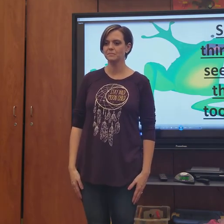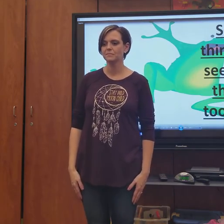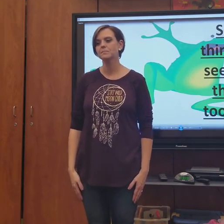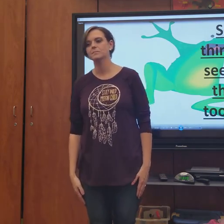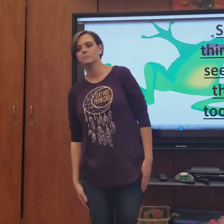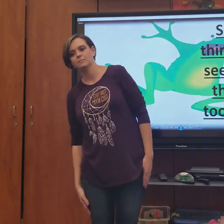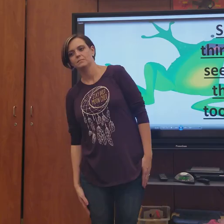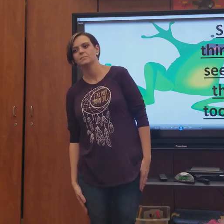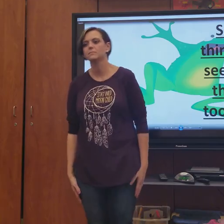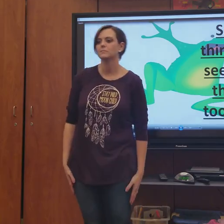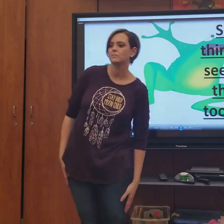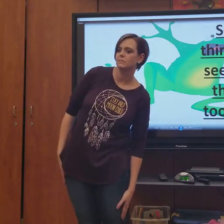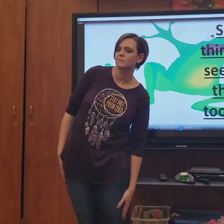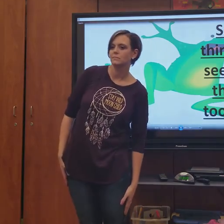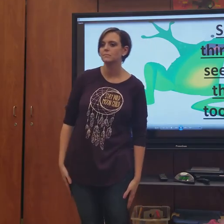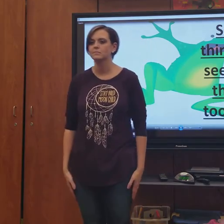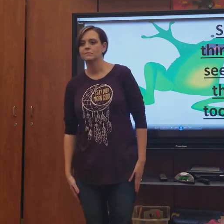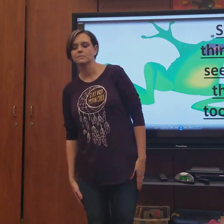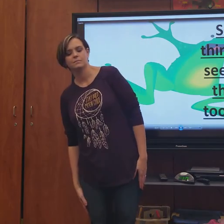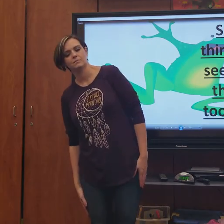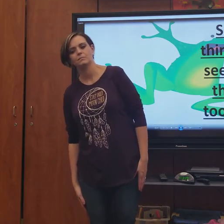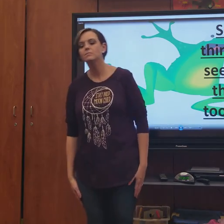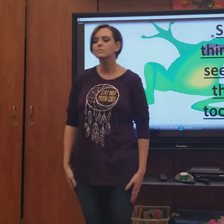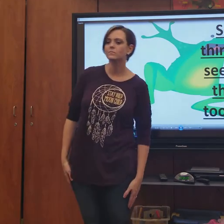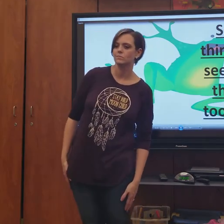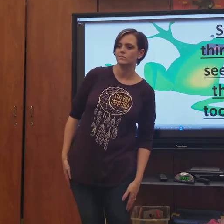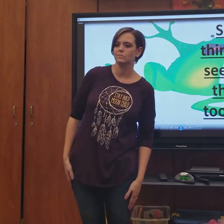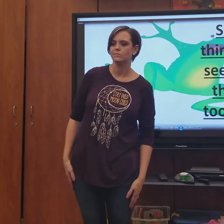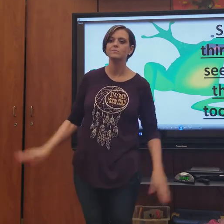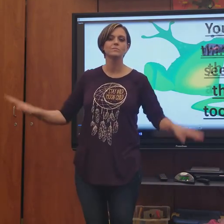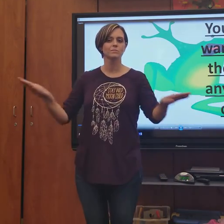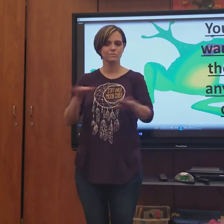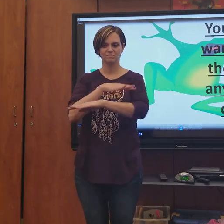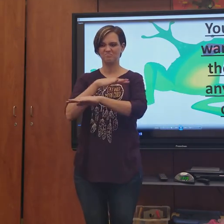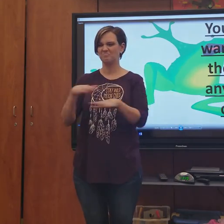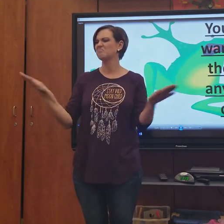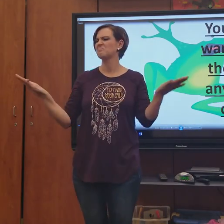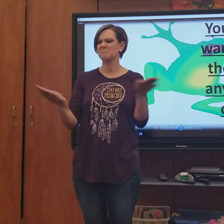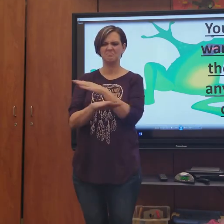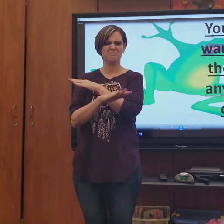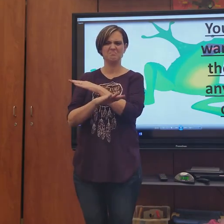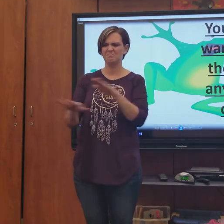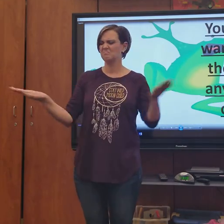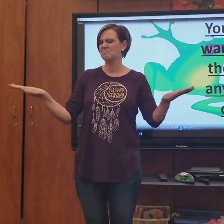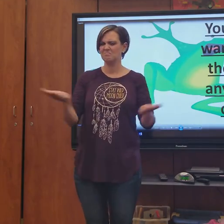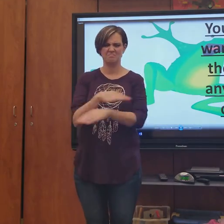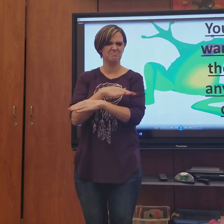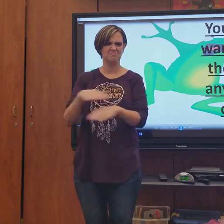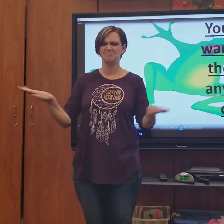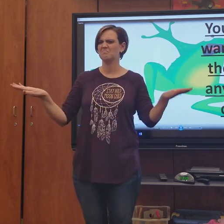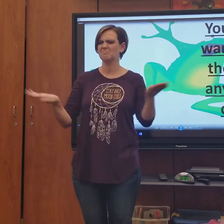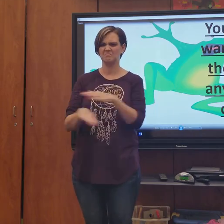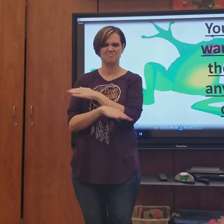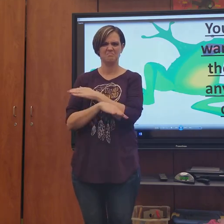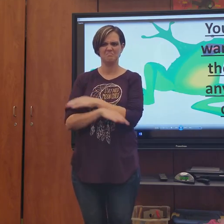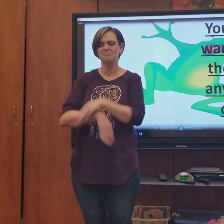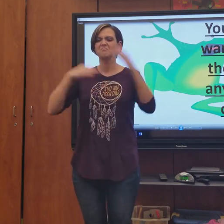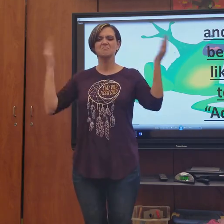Some things will seem like they're too gross You don't want to let them get anywhere close And